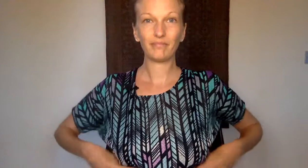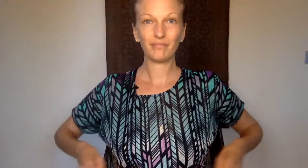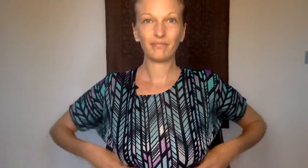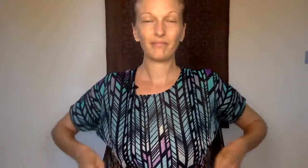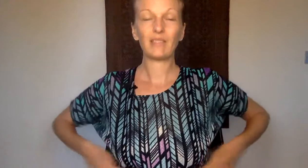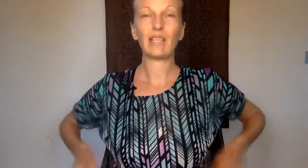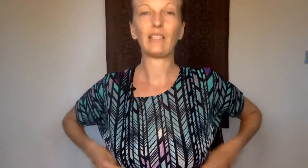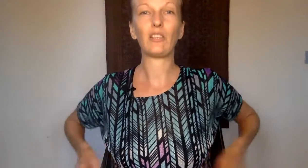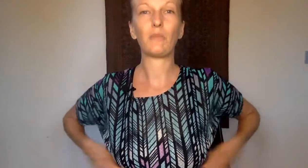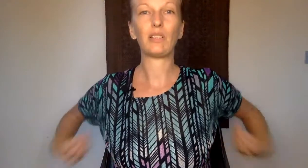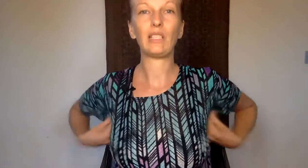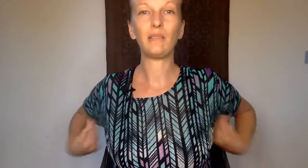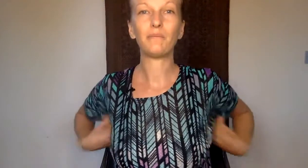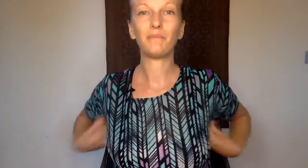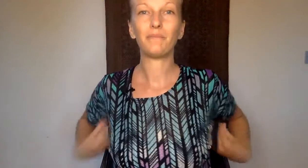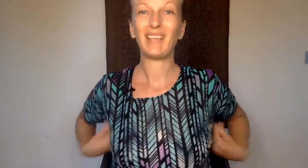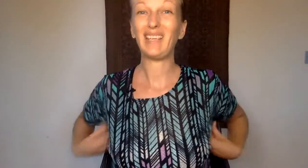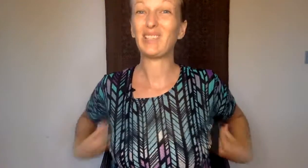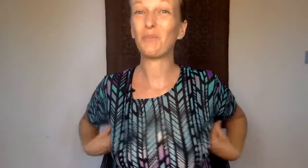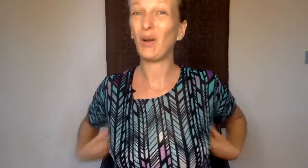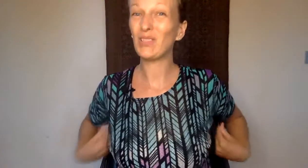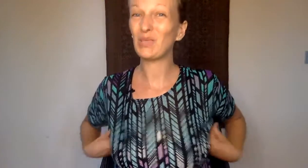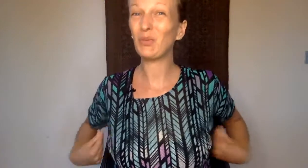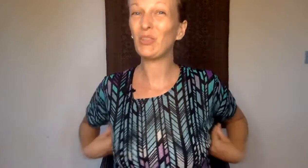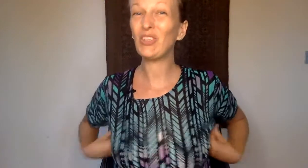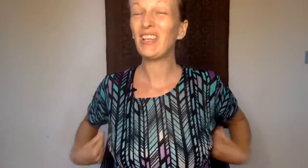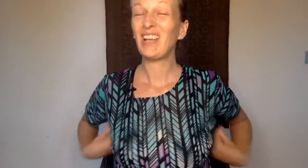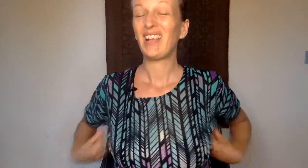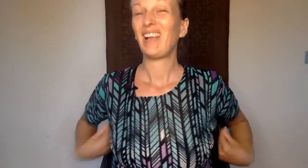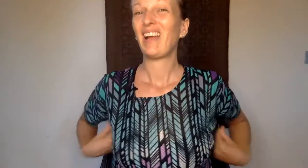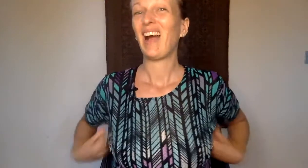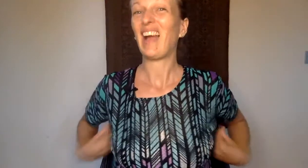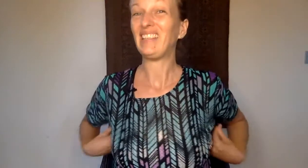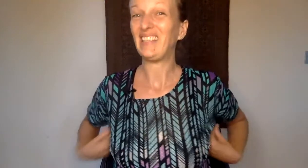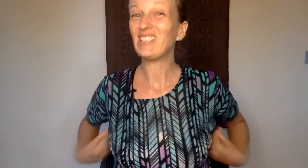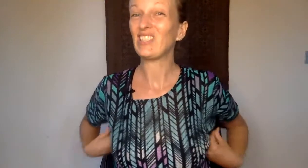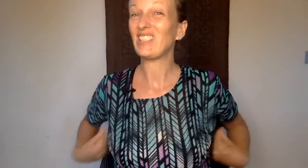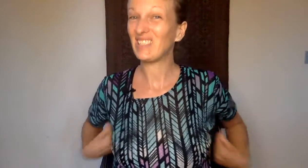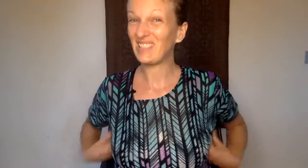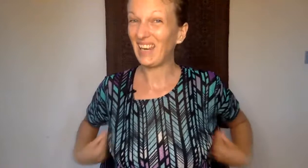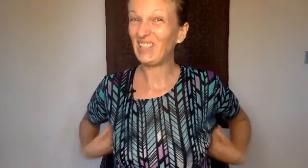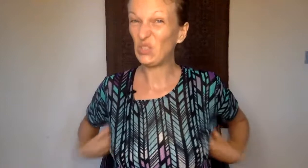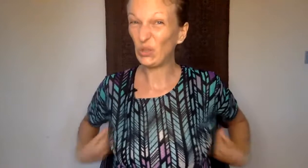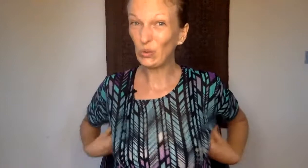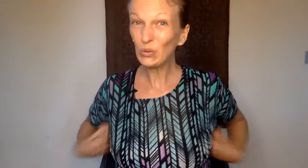Side of the body. Is it possible I need to say no?